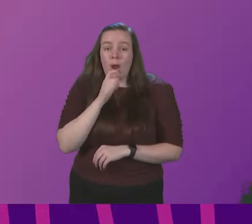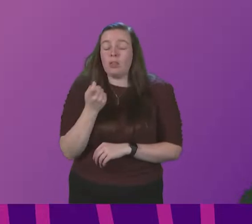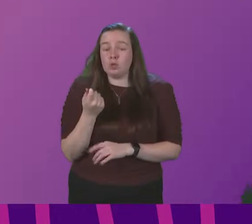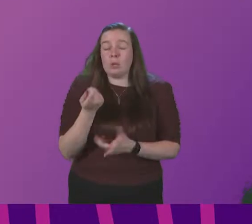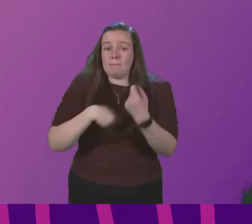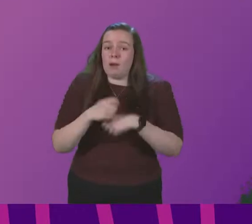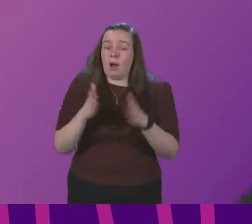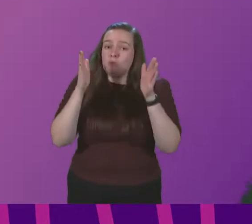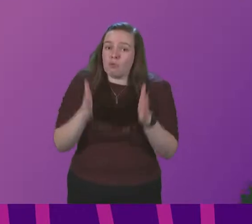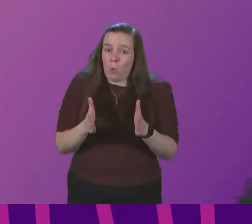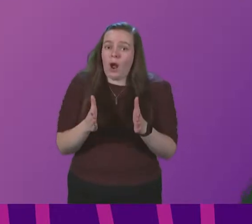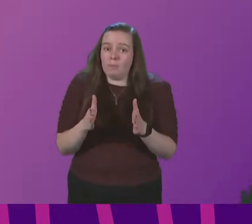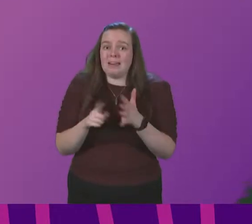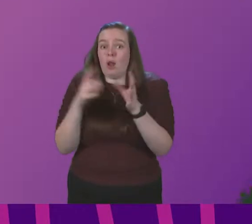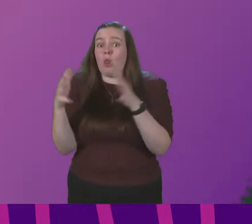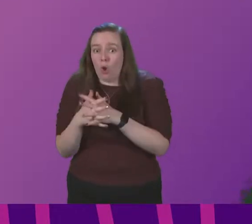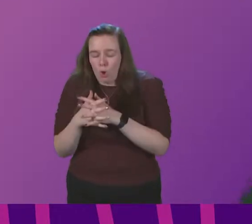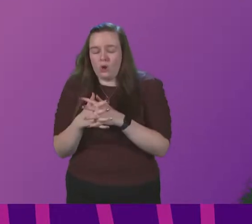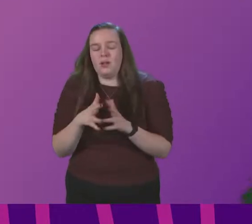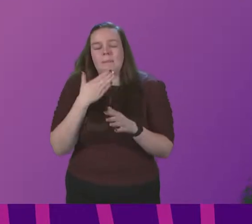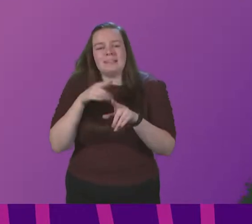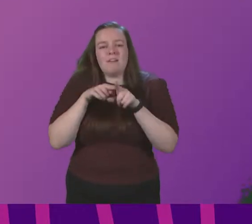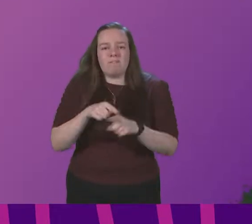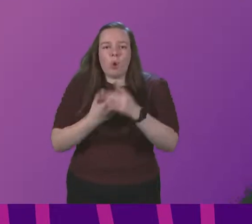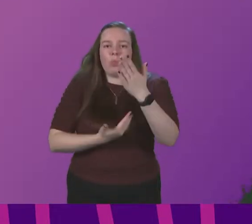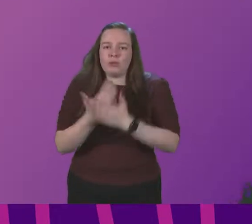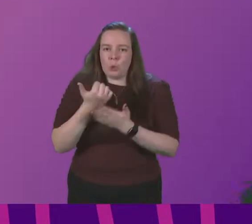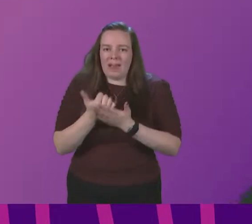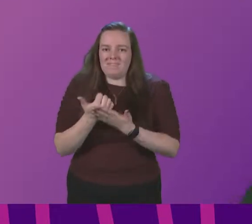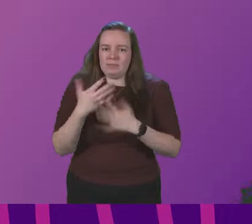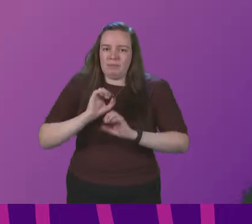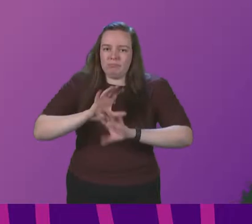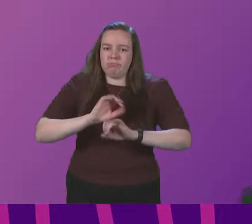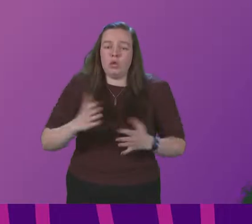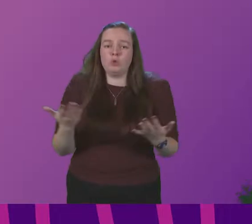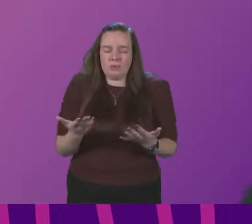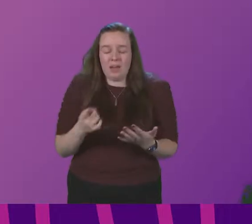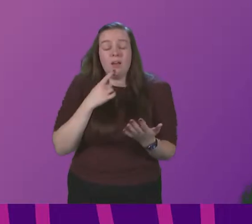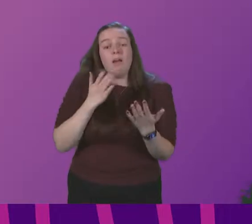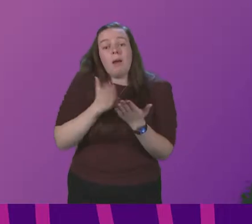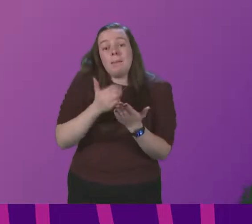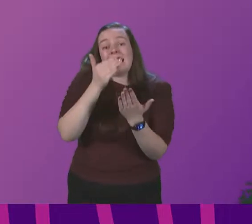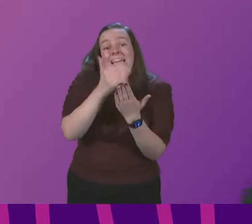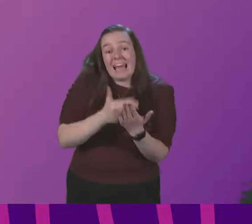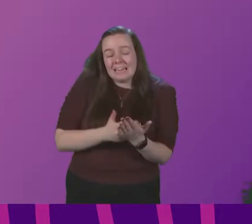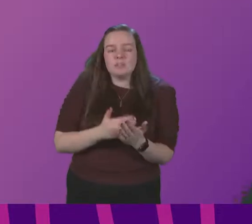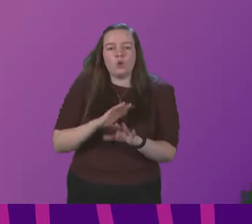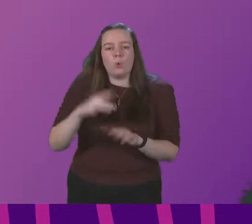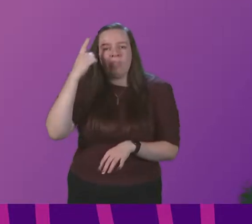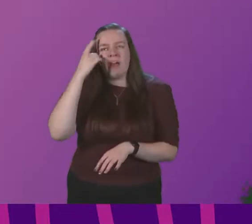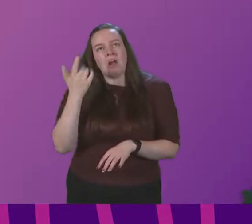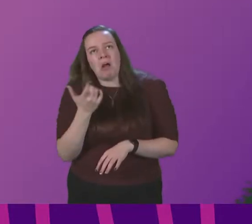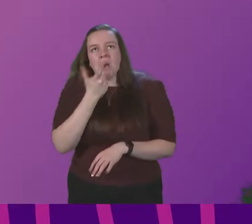requirement anchored in law. And please follow the new advice I have outlined today. Although it is guidance, please do not think of it as optional.